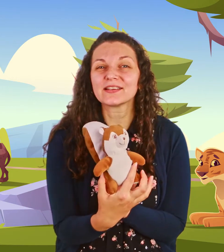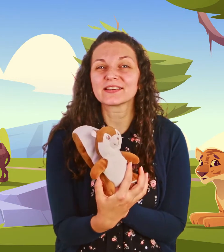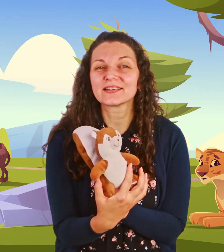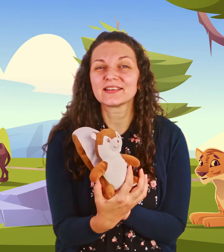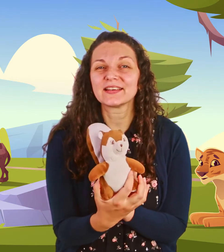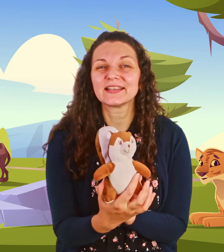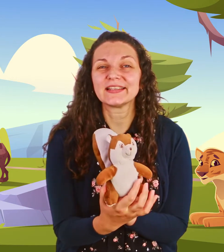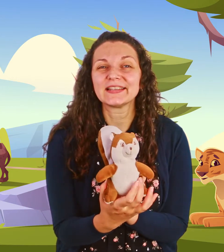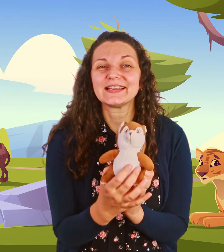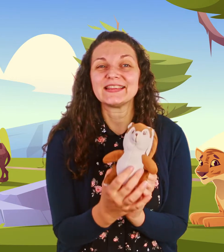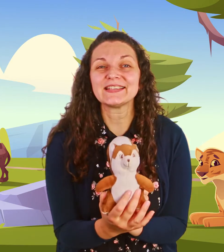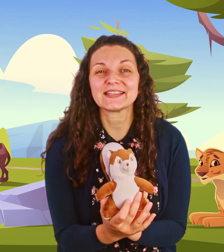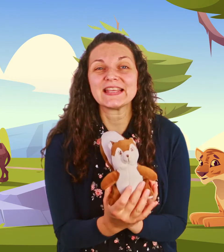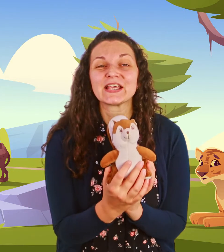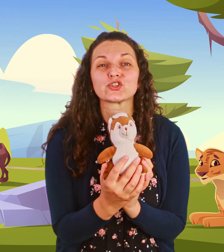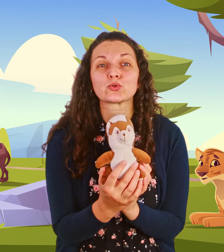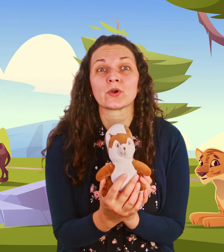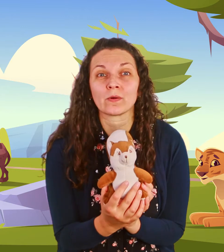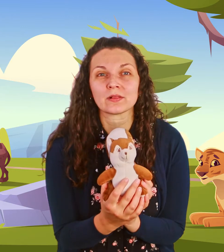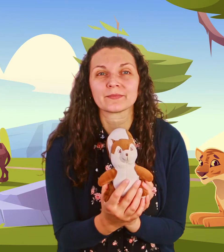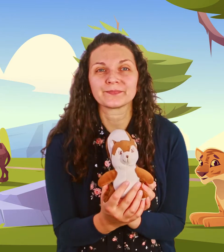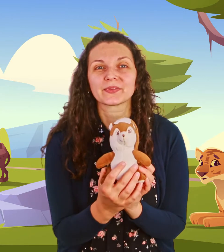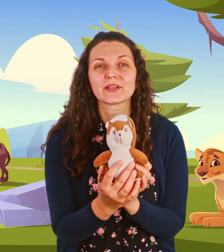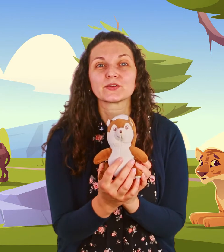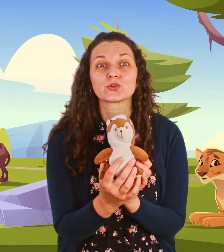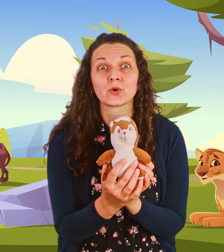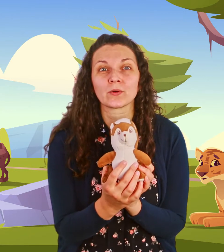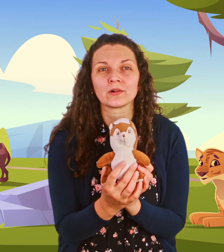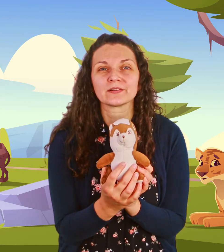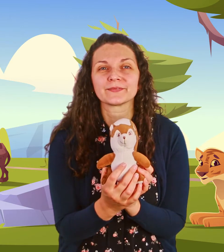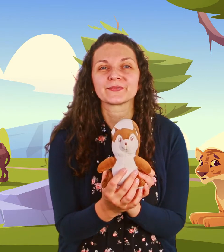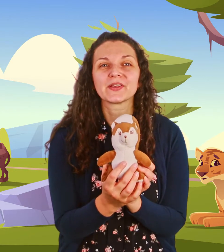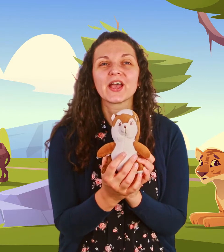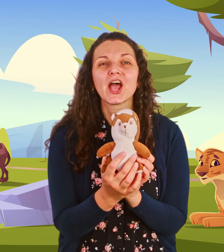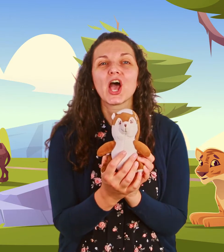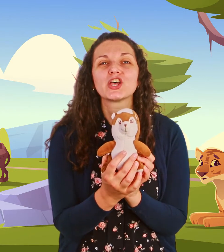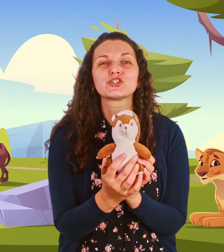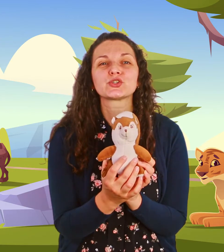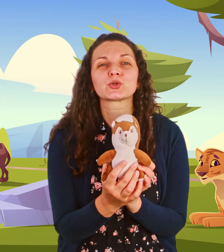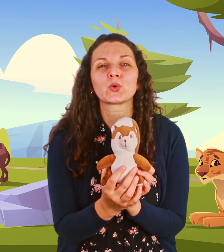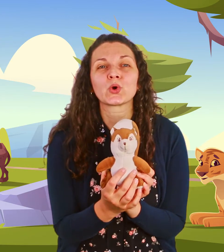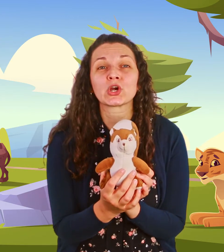this is a squirrel squirrel squirrel